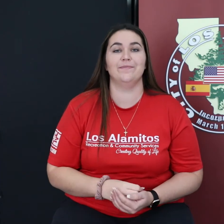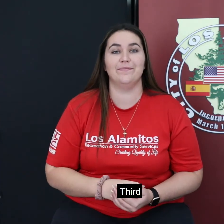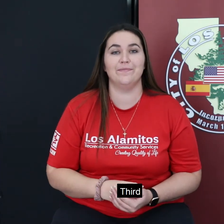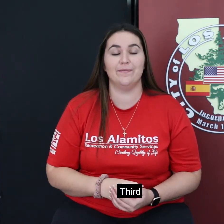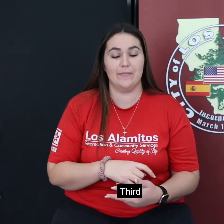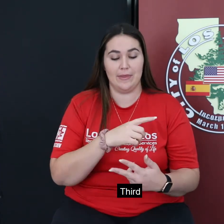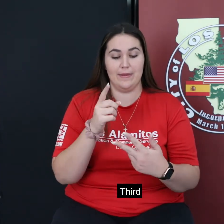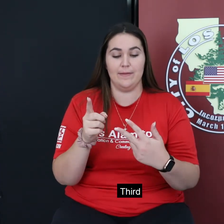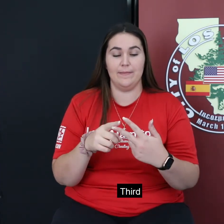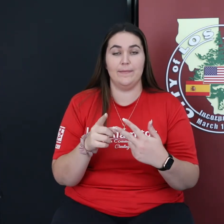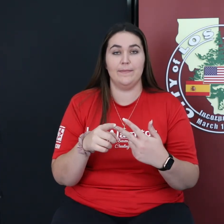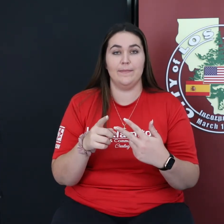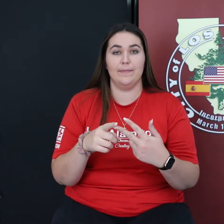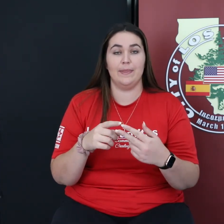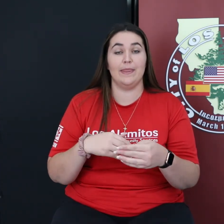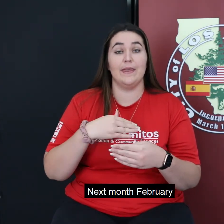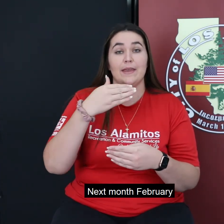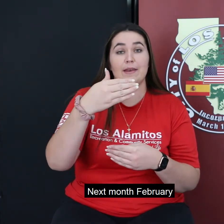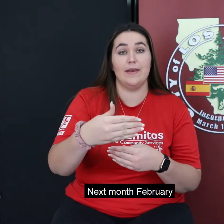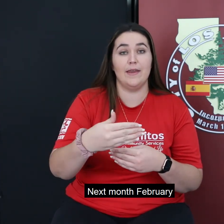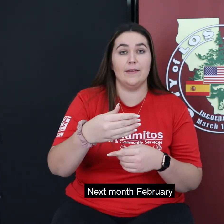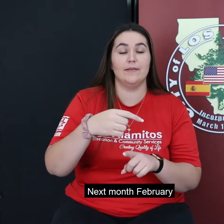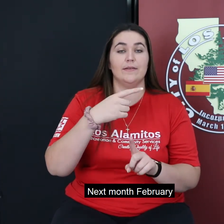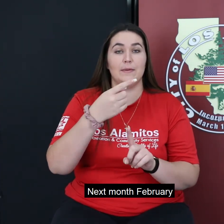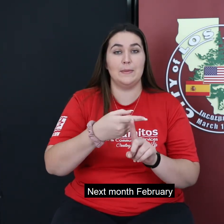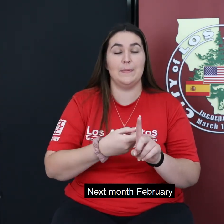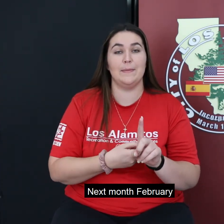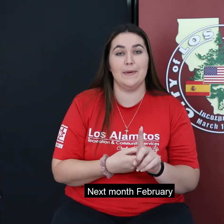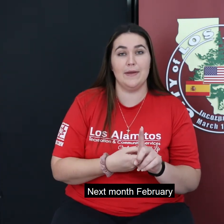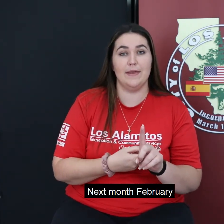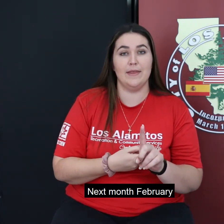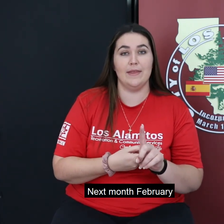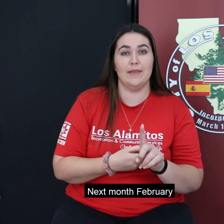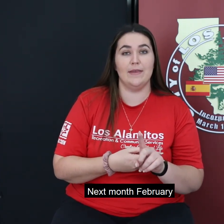Third, next month, February.